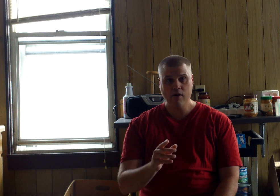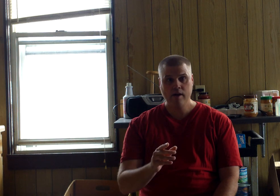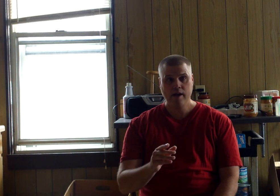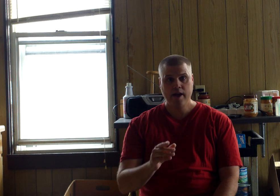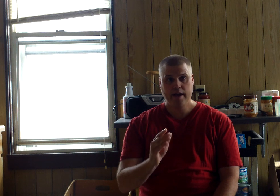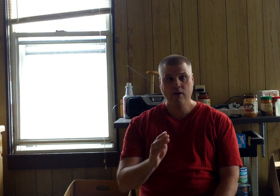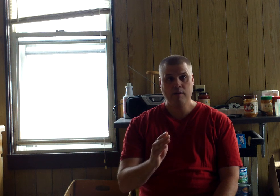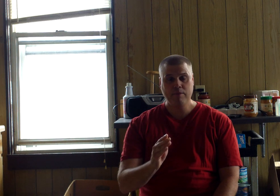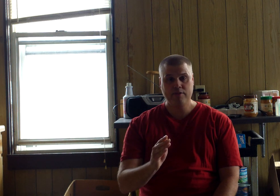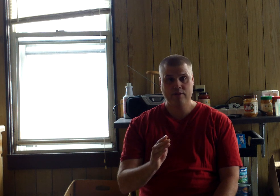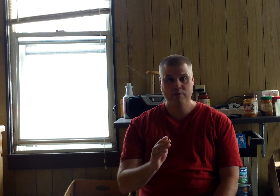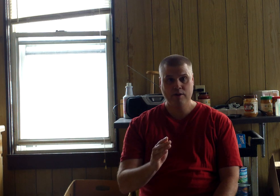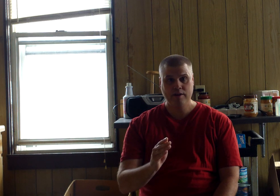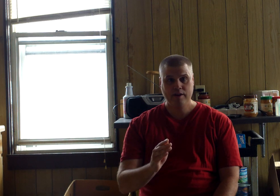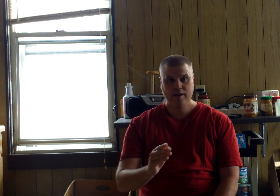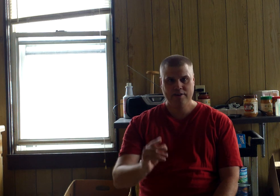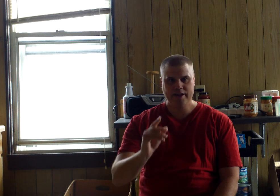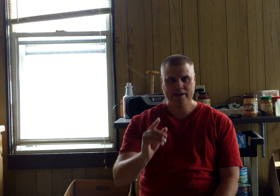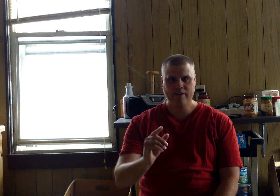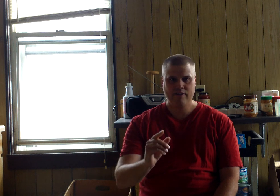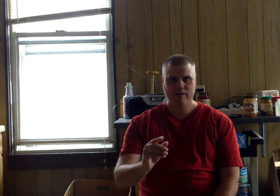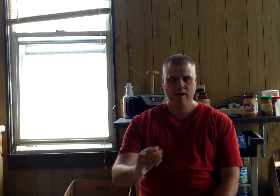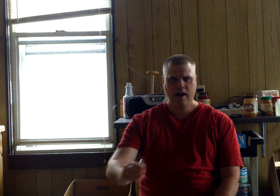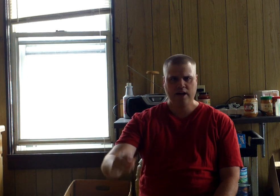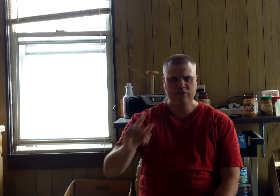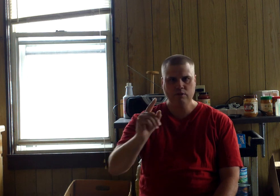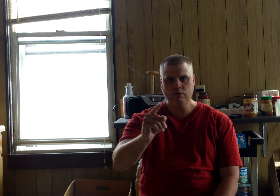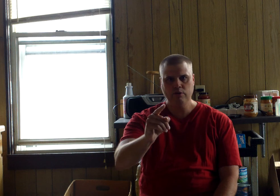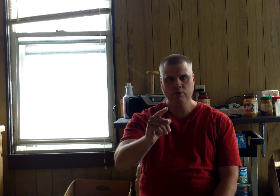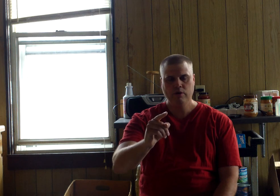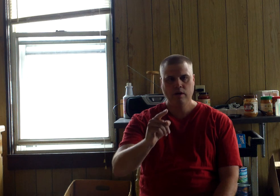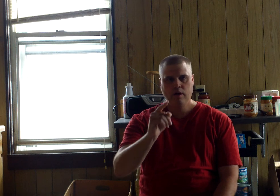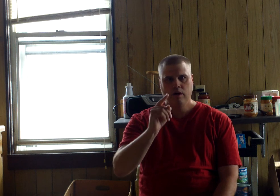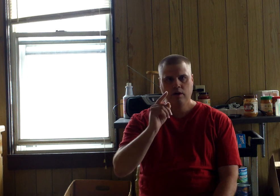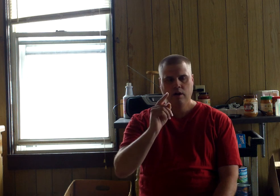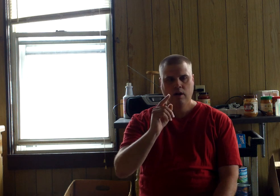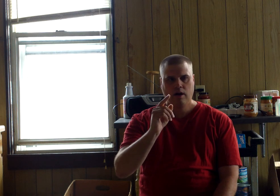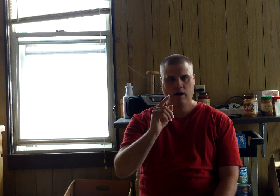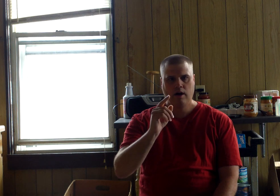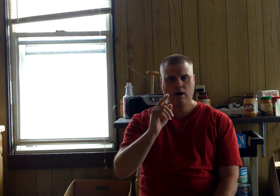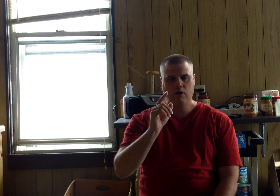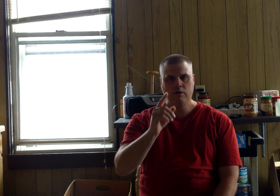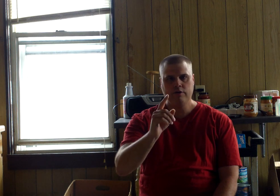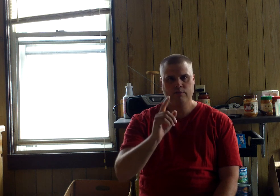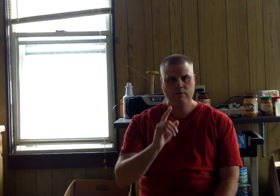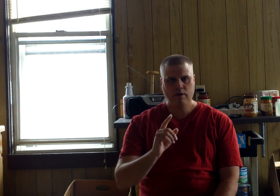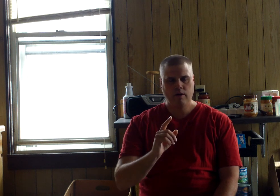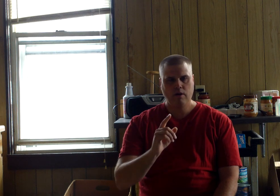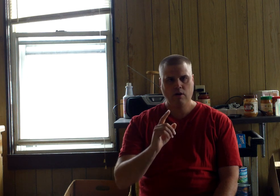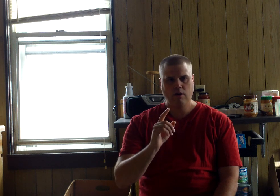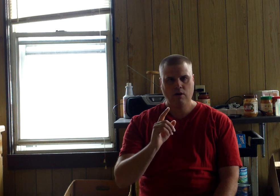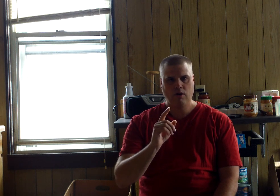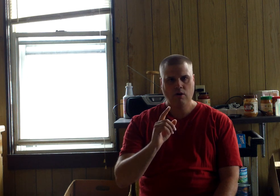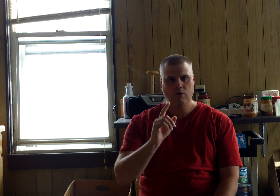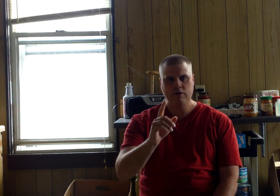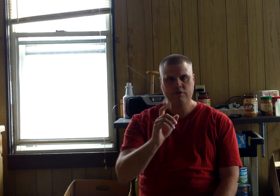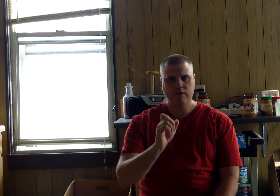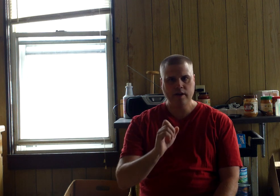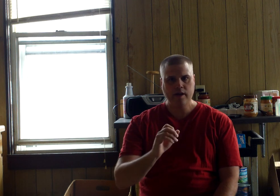now and God bless everyone. Take care. I salute you, Ernest, Ernest Lee,